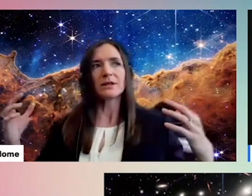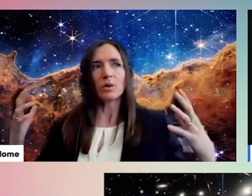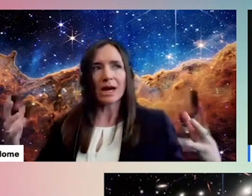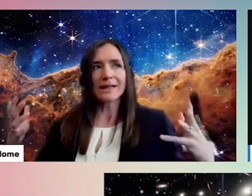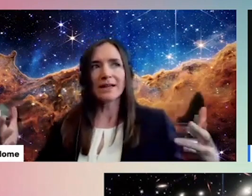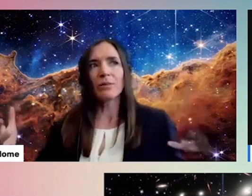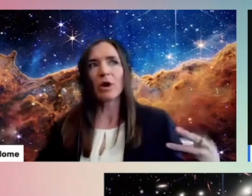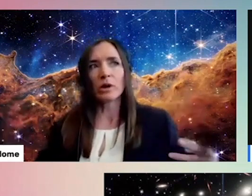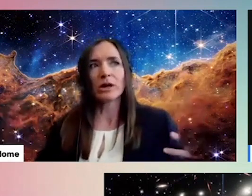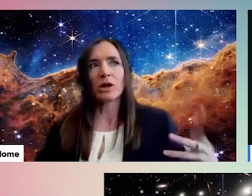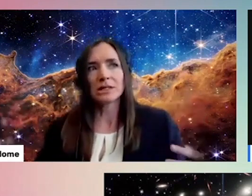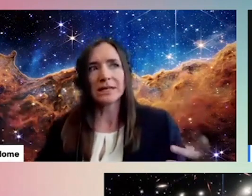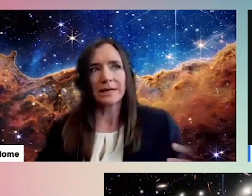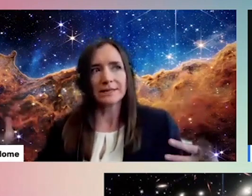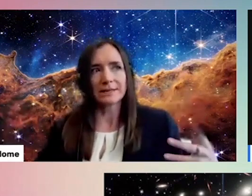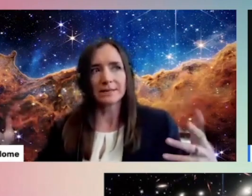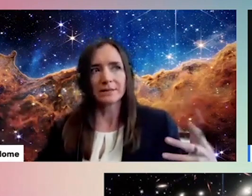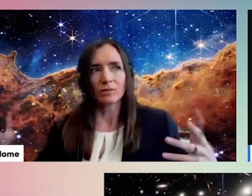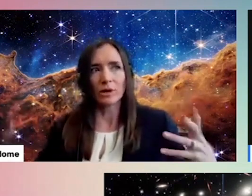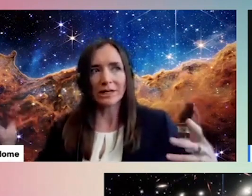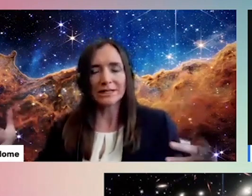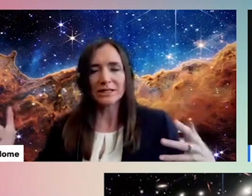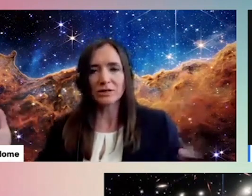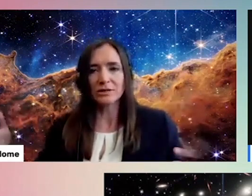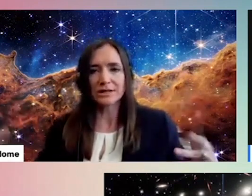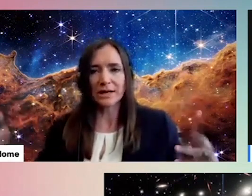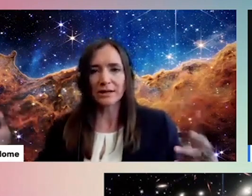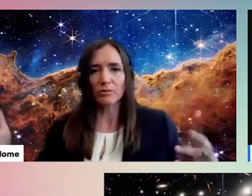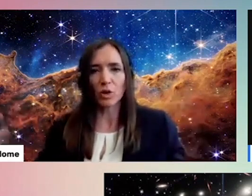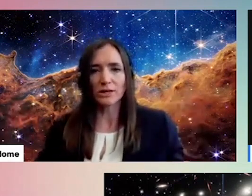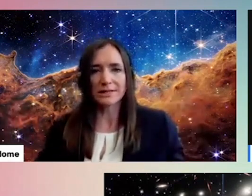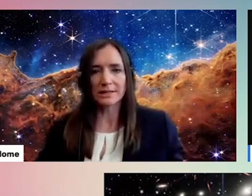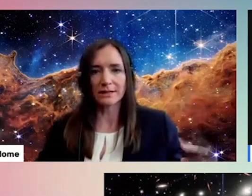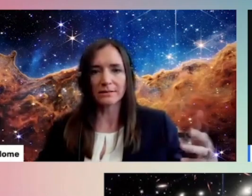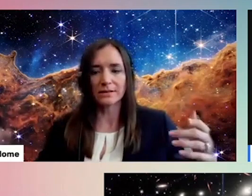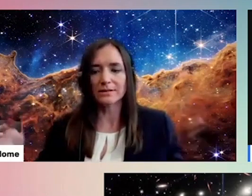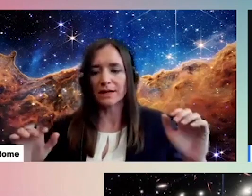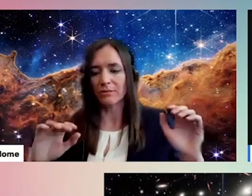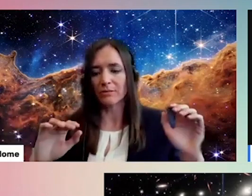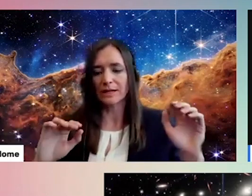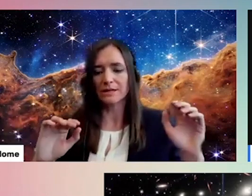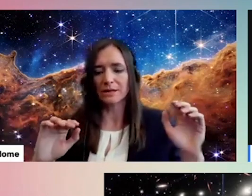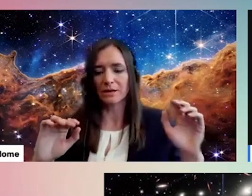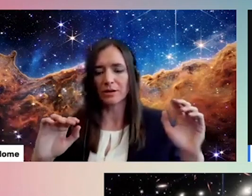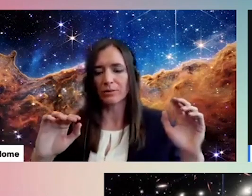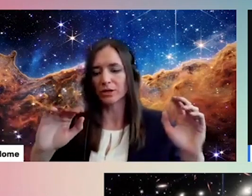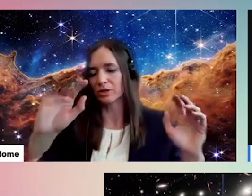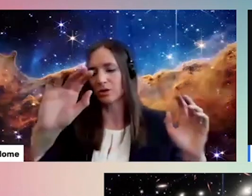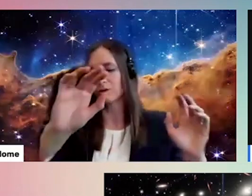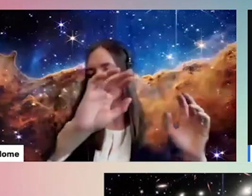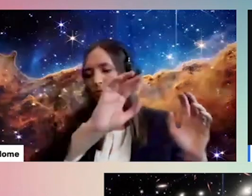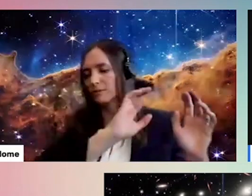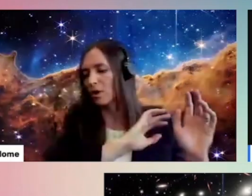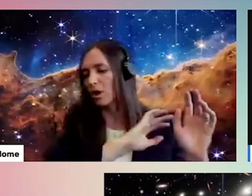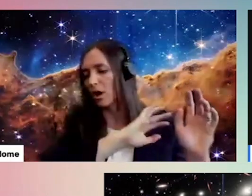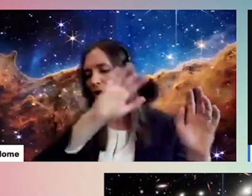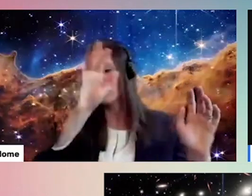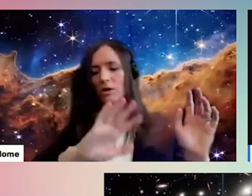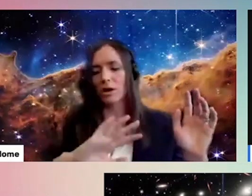Basically, when I think about writing alt text, what I like to do is set the broad scene. It's like I'm painting a picture